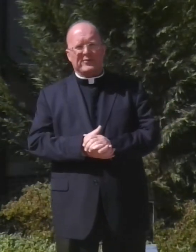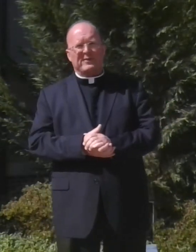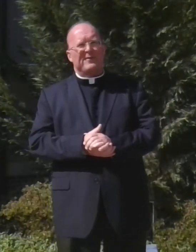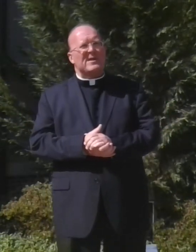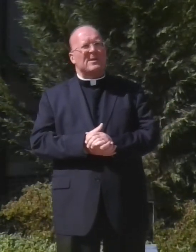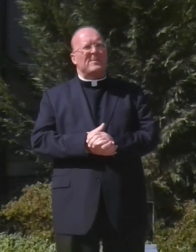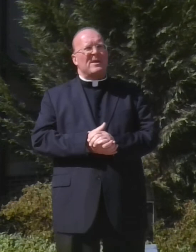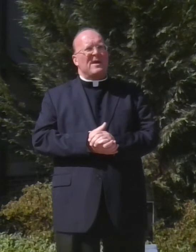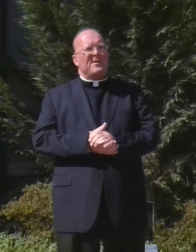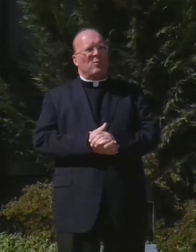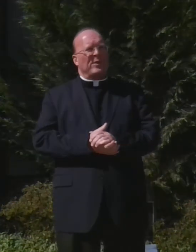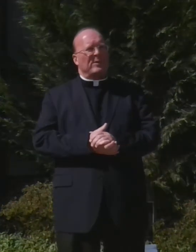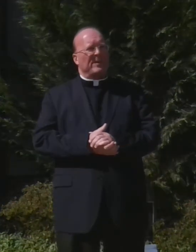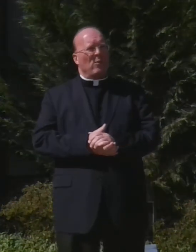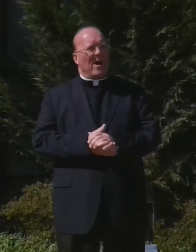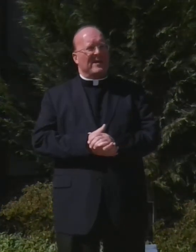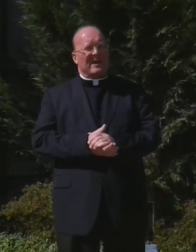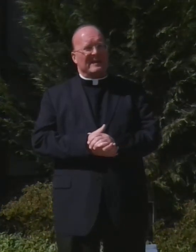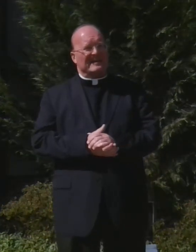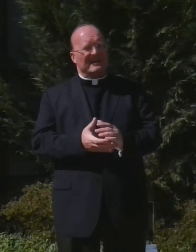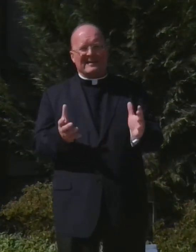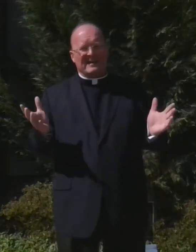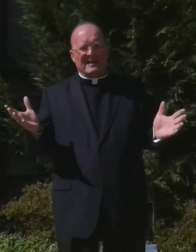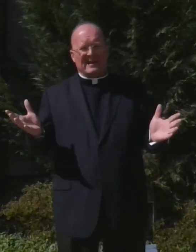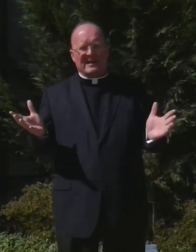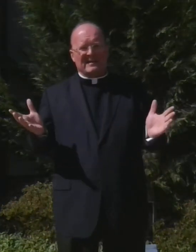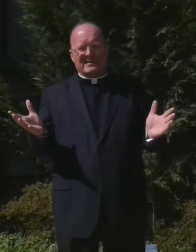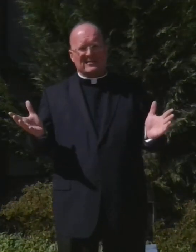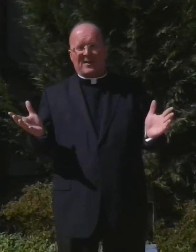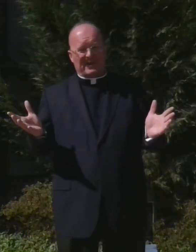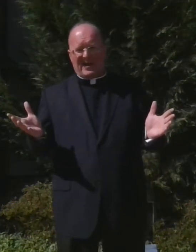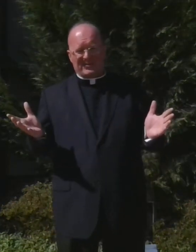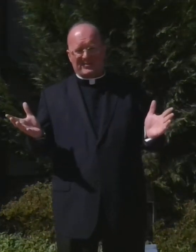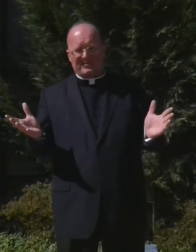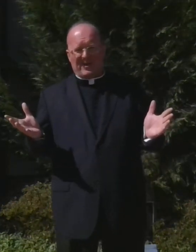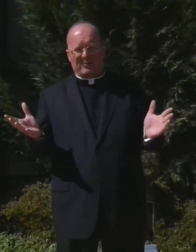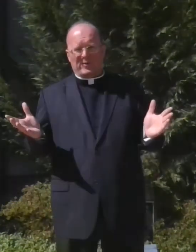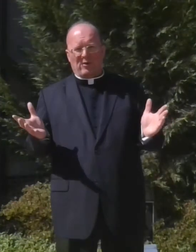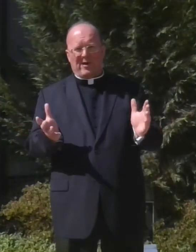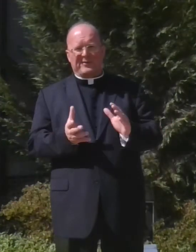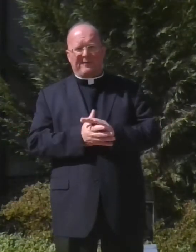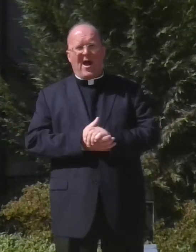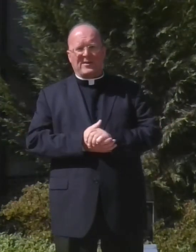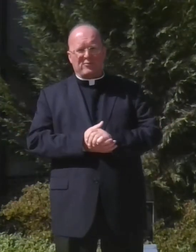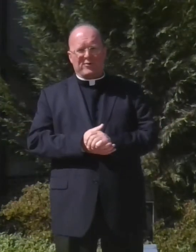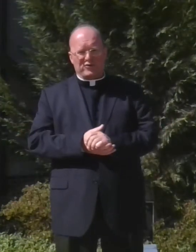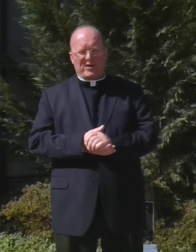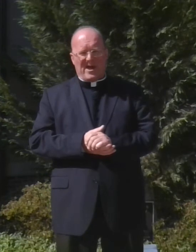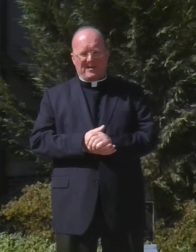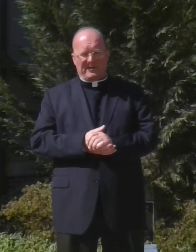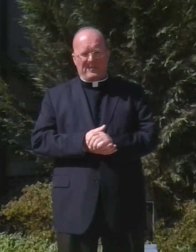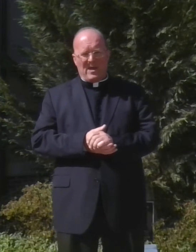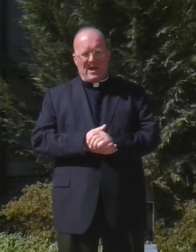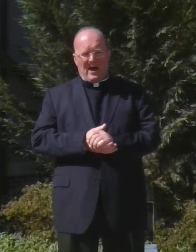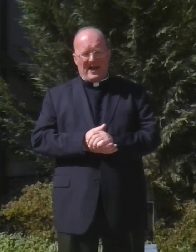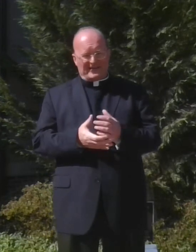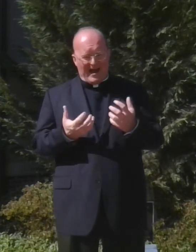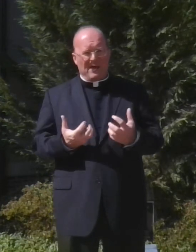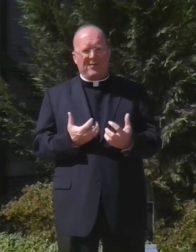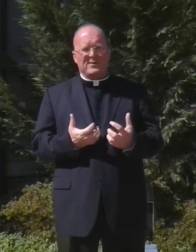of him, that we would be one, and it's not the case, right? We are a divided Christianity. As Catholics,